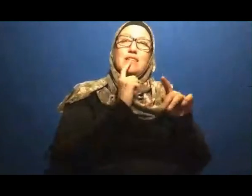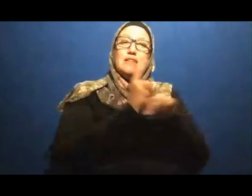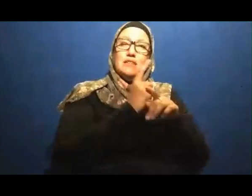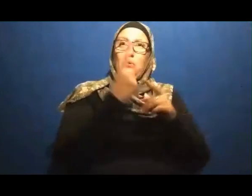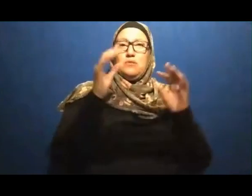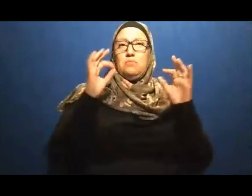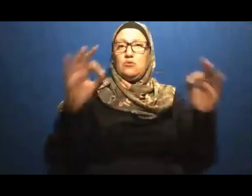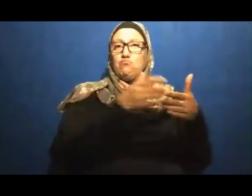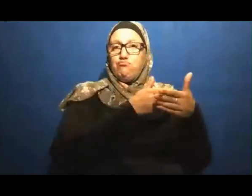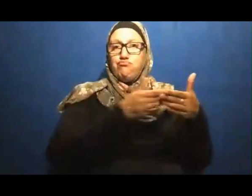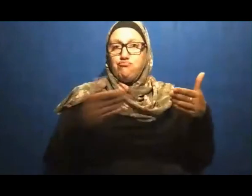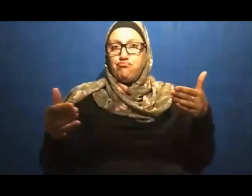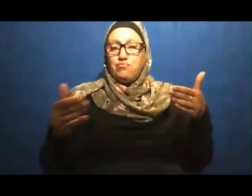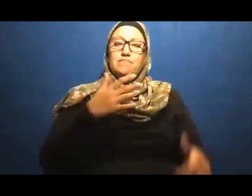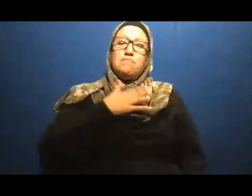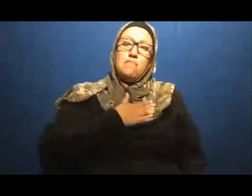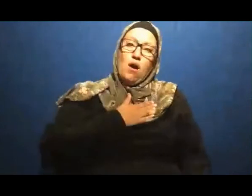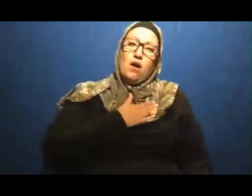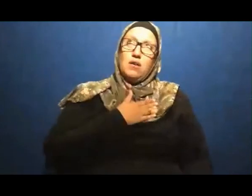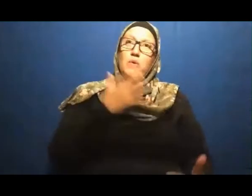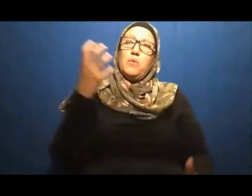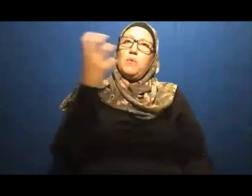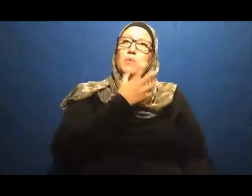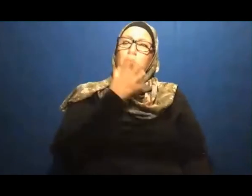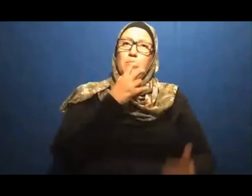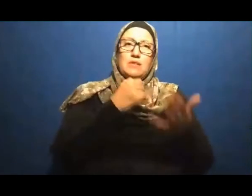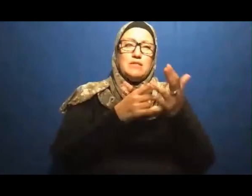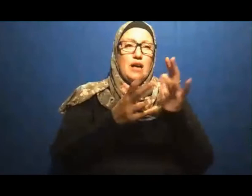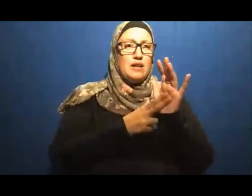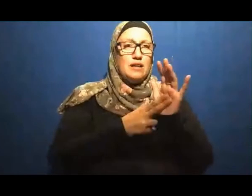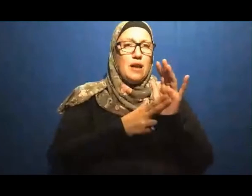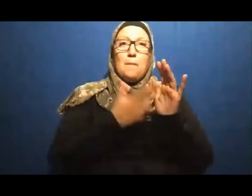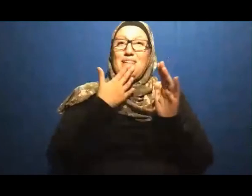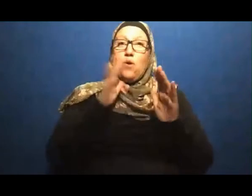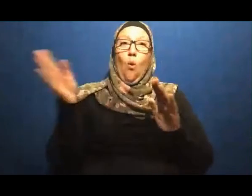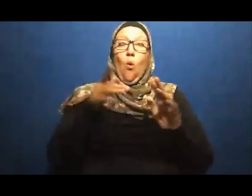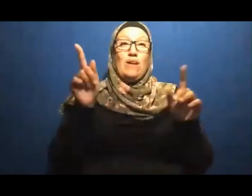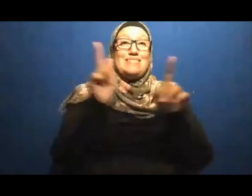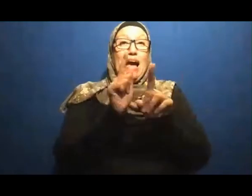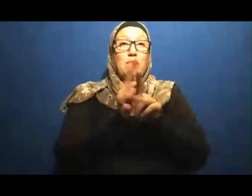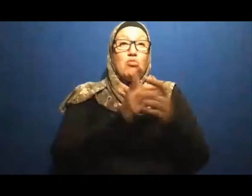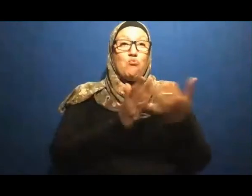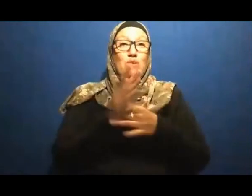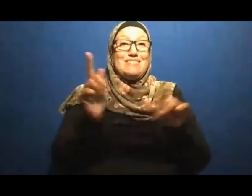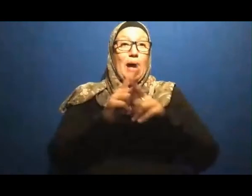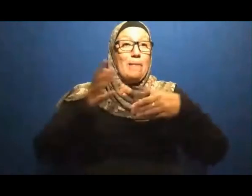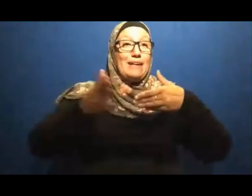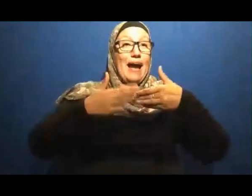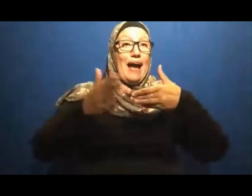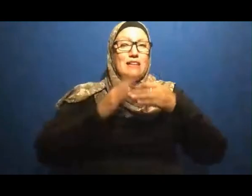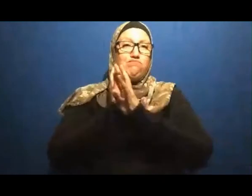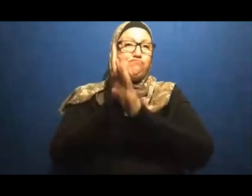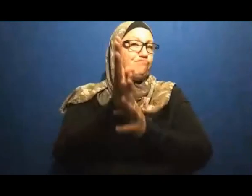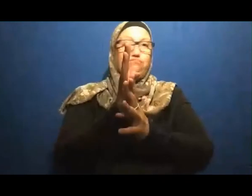Dear Sons Don't Go From One Gate Go From When You Are Entering Egypt When You Entering The City Egypt Wherever It Was